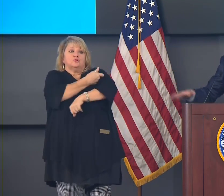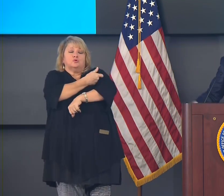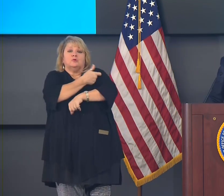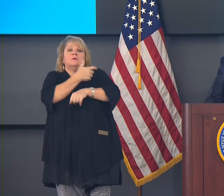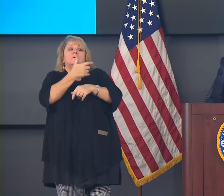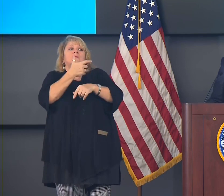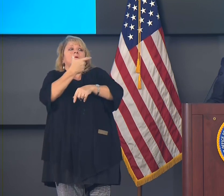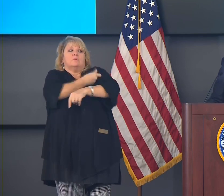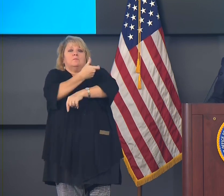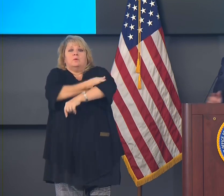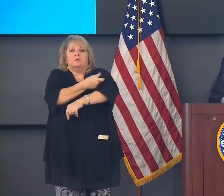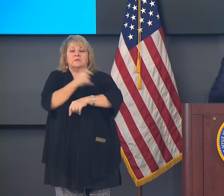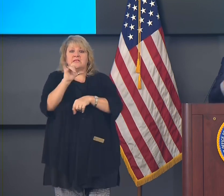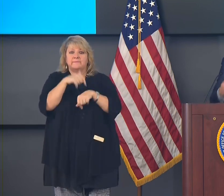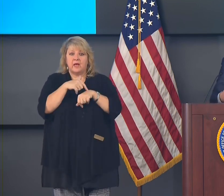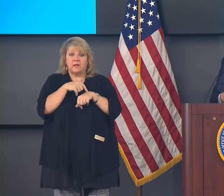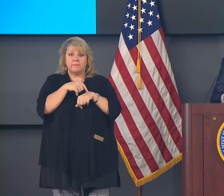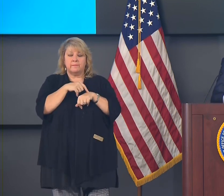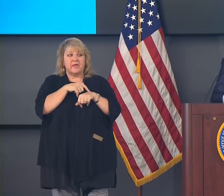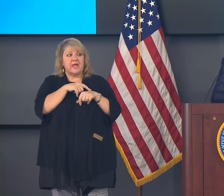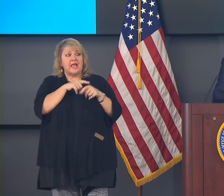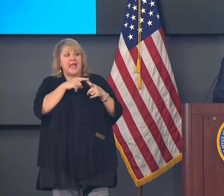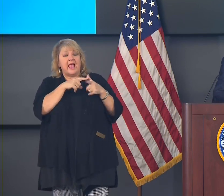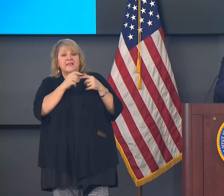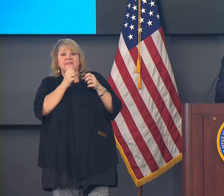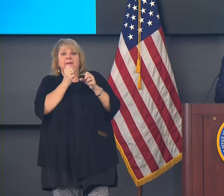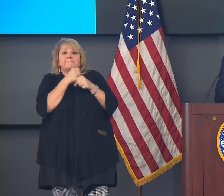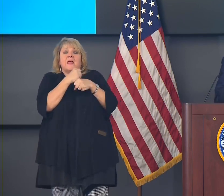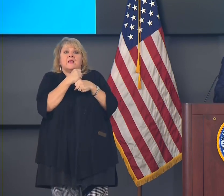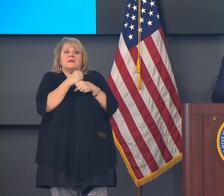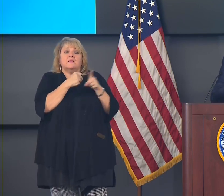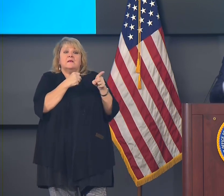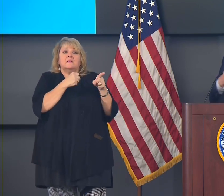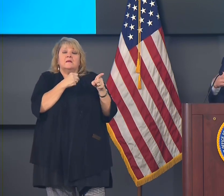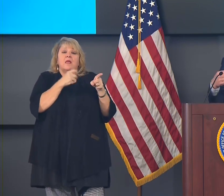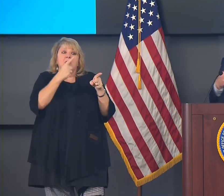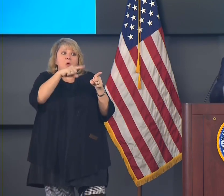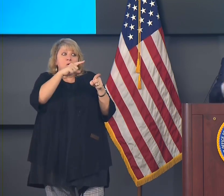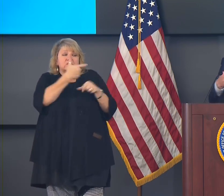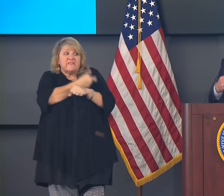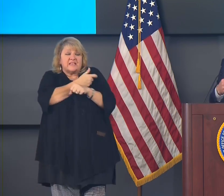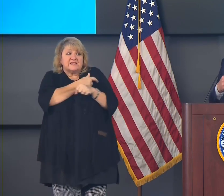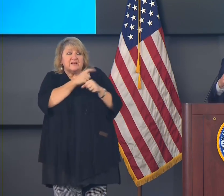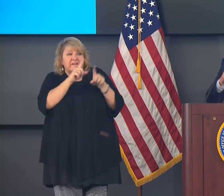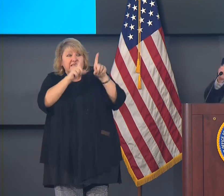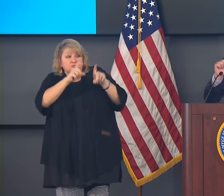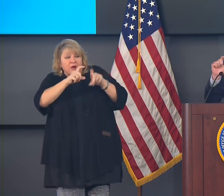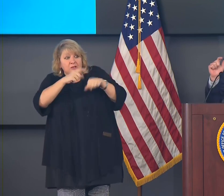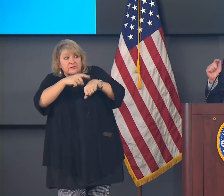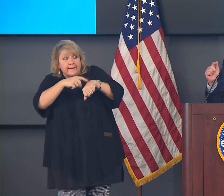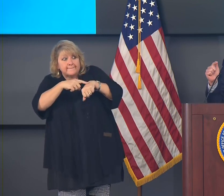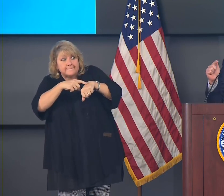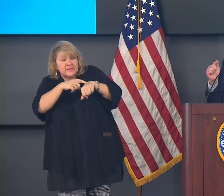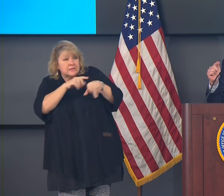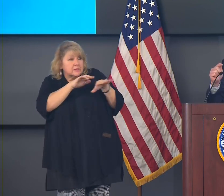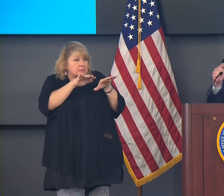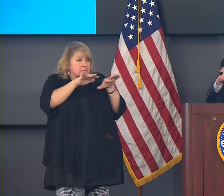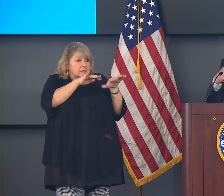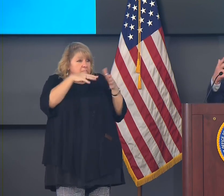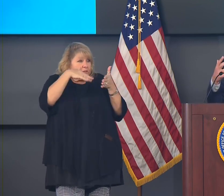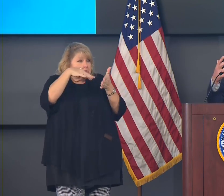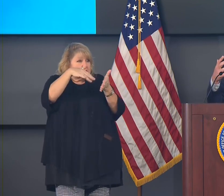and they started the mass production, for example, of the vaccines while they were still going through the trials and